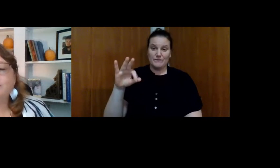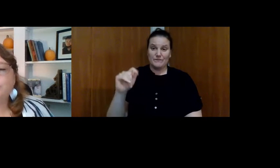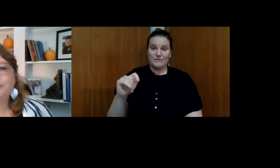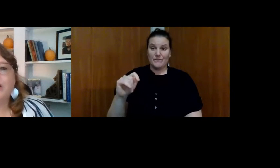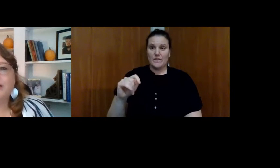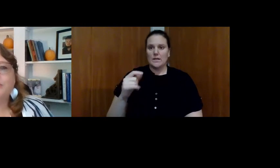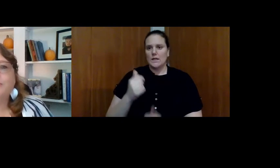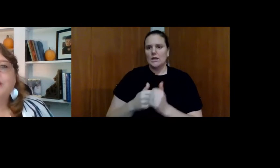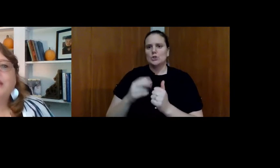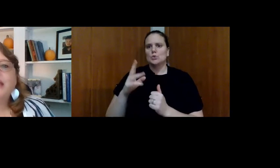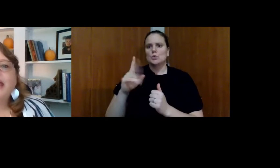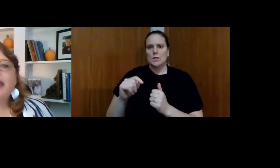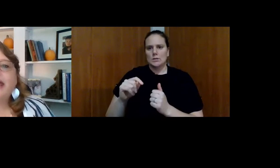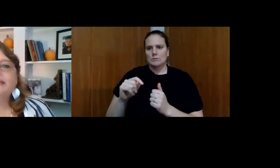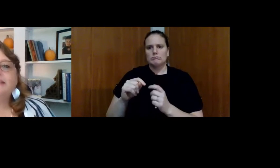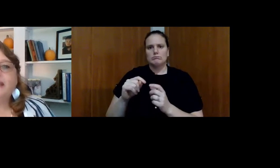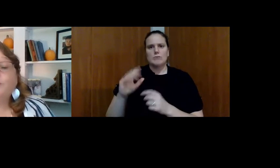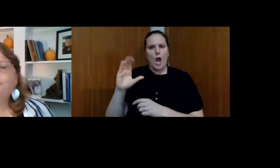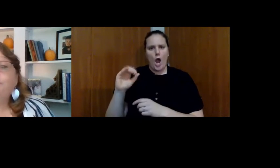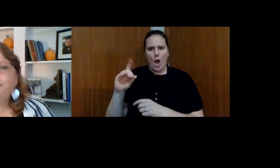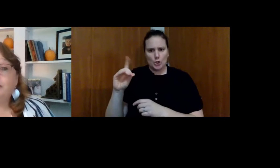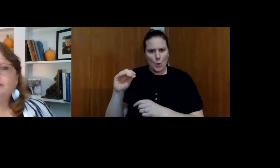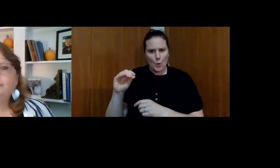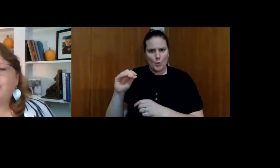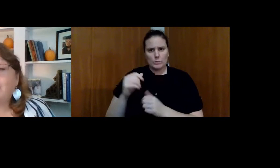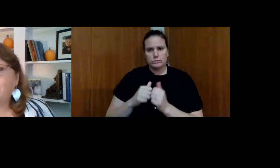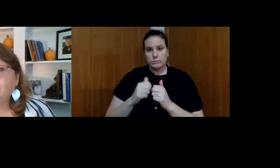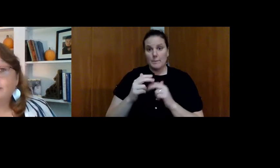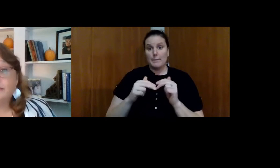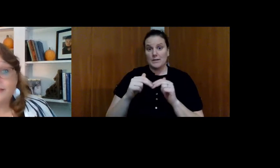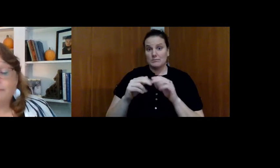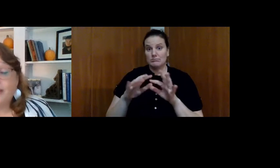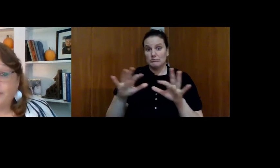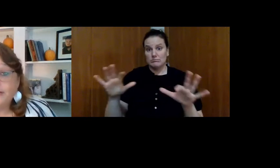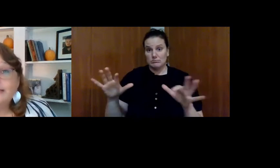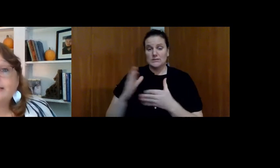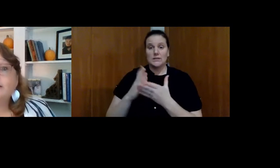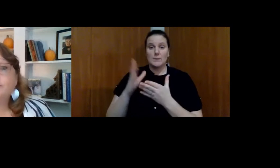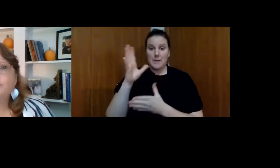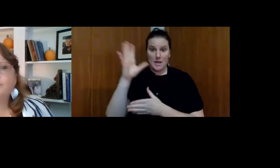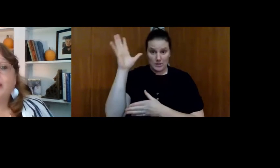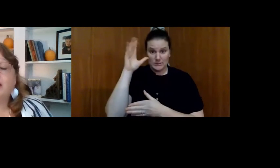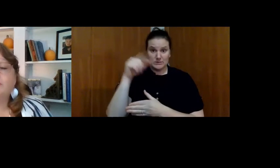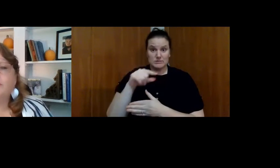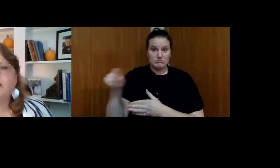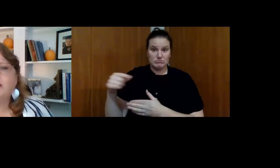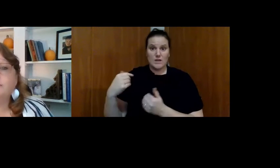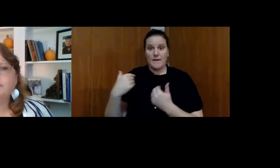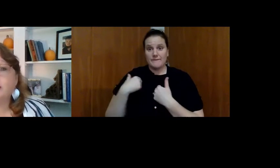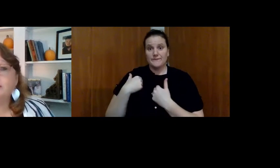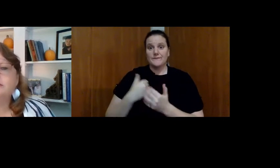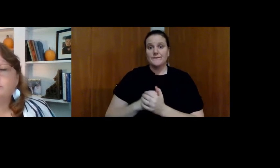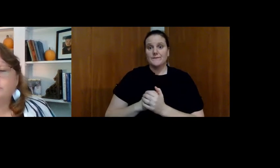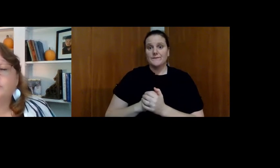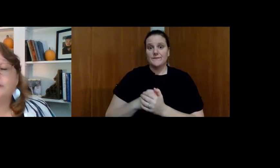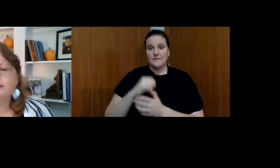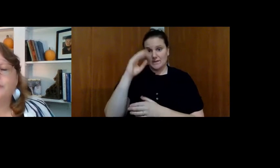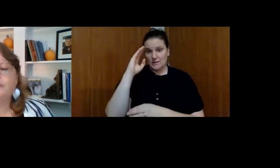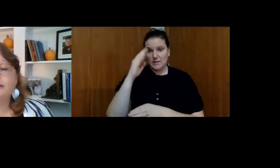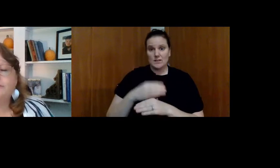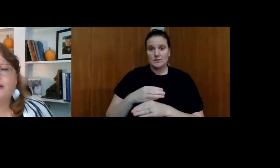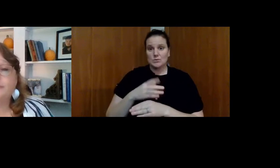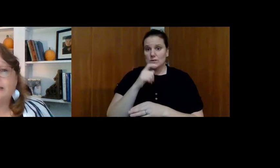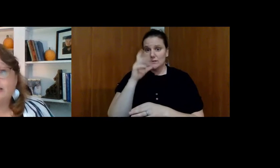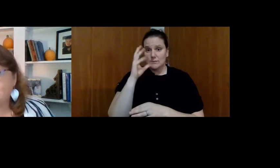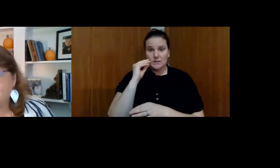a little individual condo. And they were built by some parents who have sons who